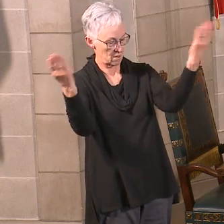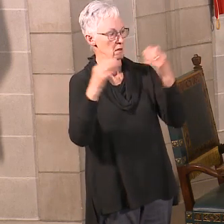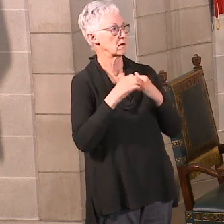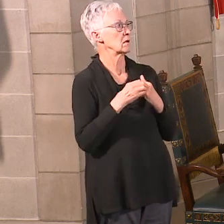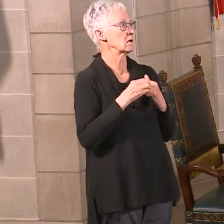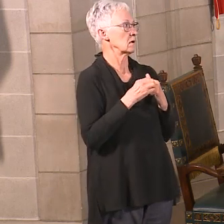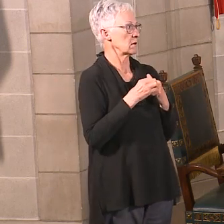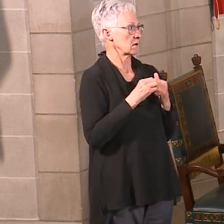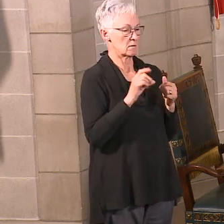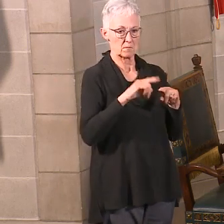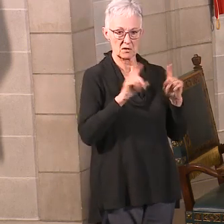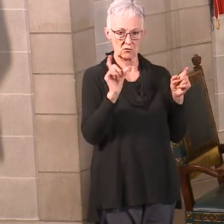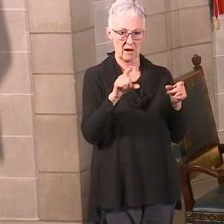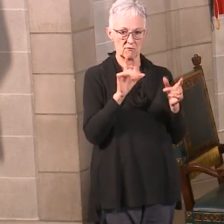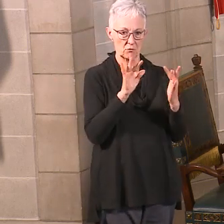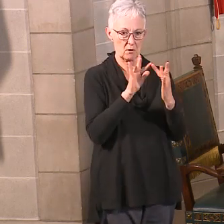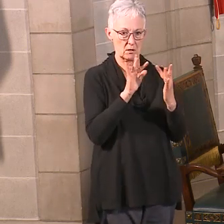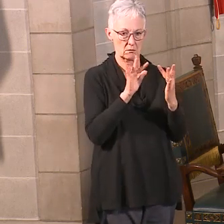public health district to access those.